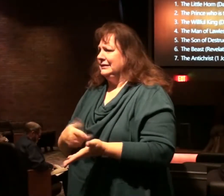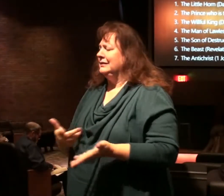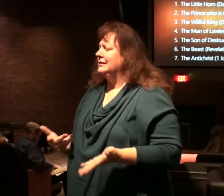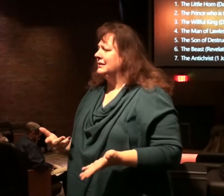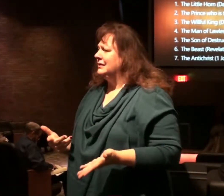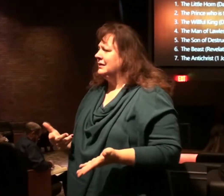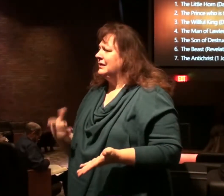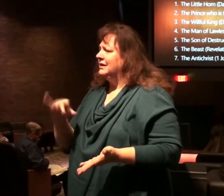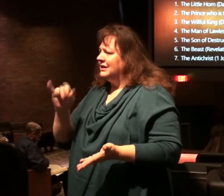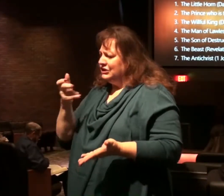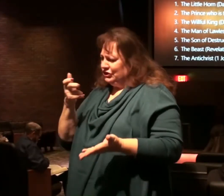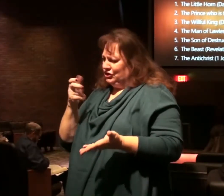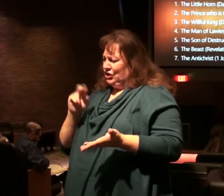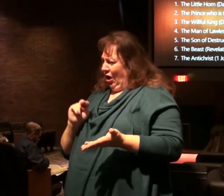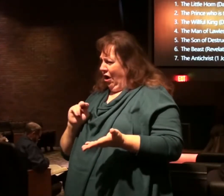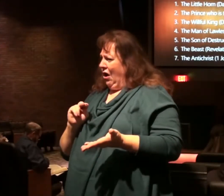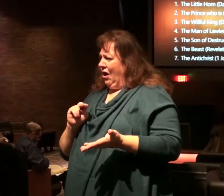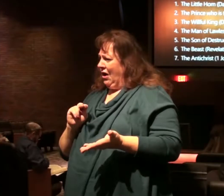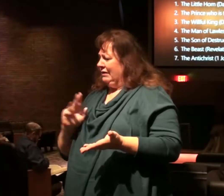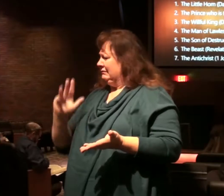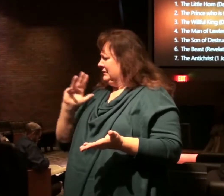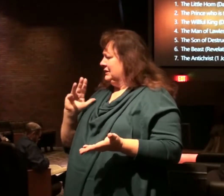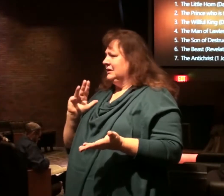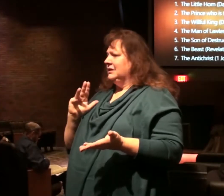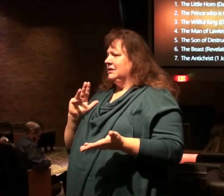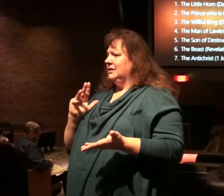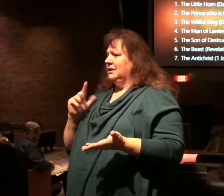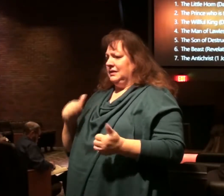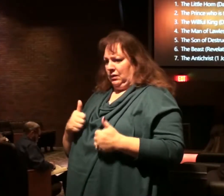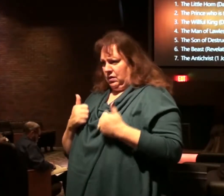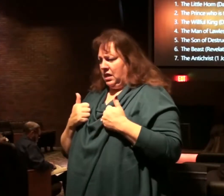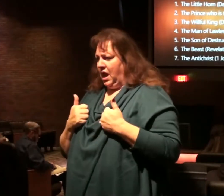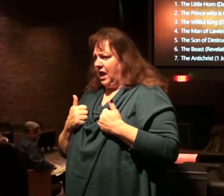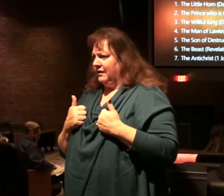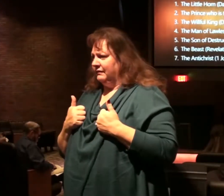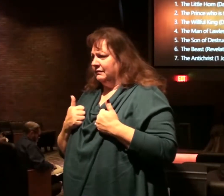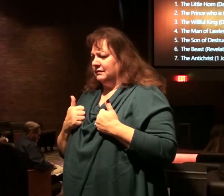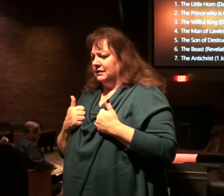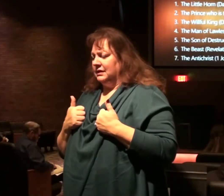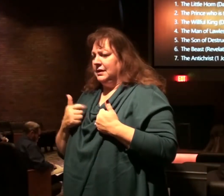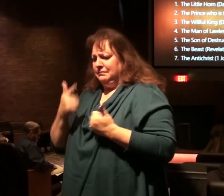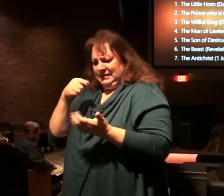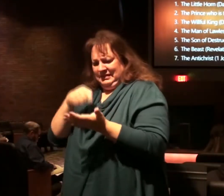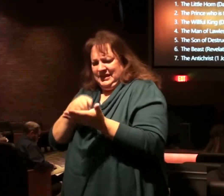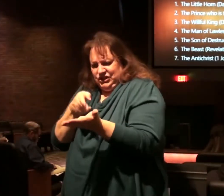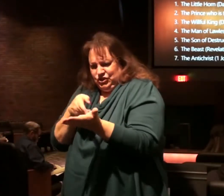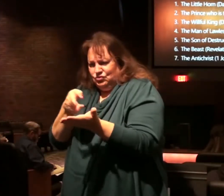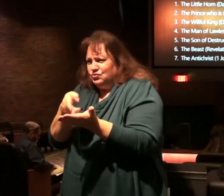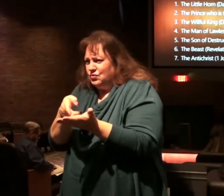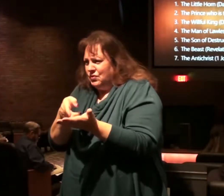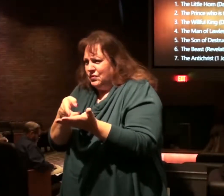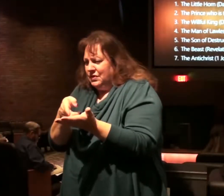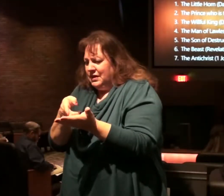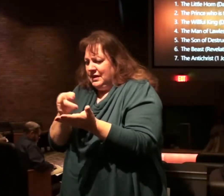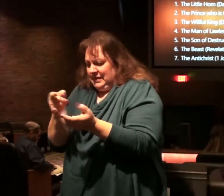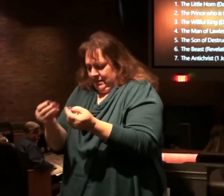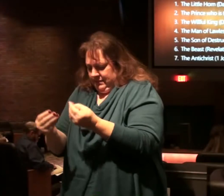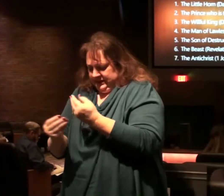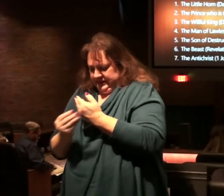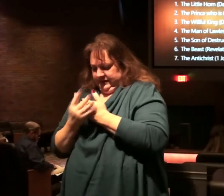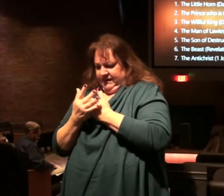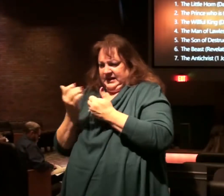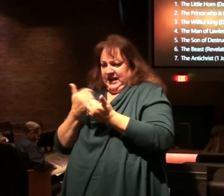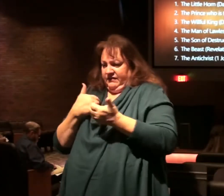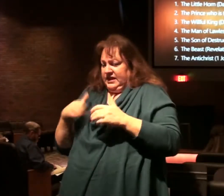You see, John and those early people, they're living in light of these truths. They are to control our behavior.